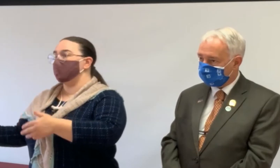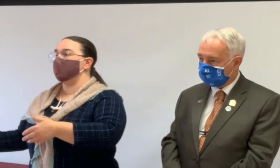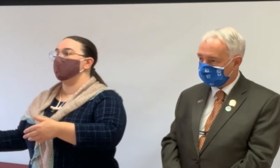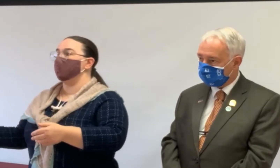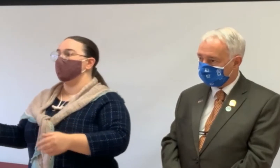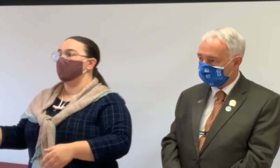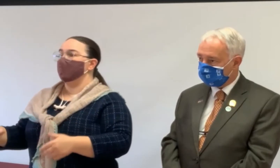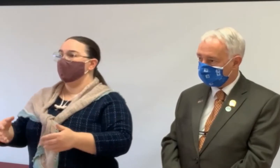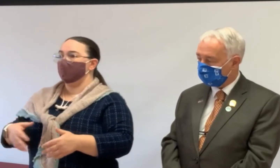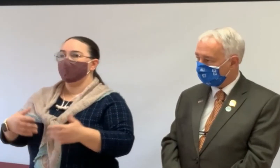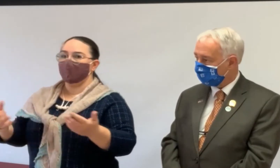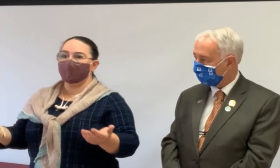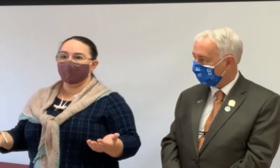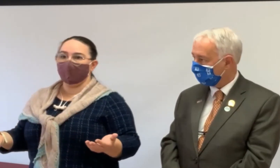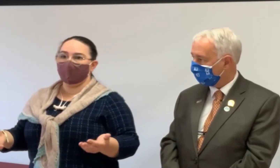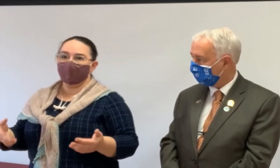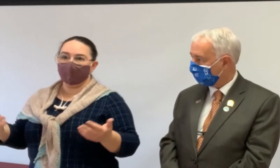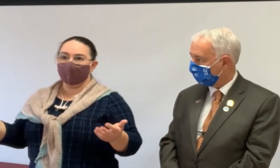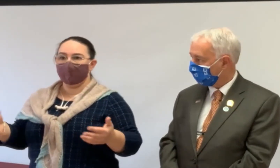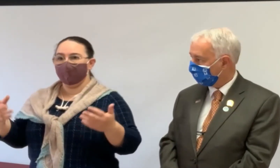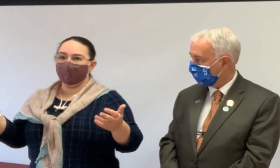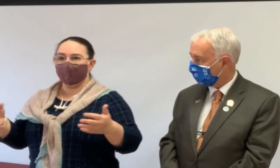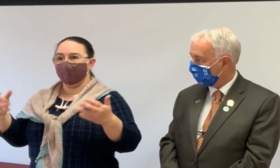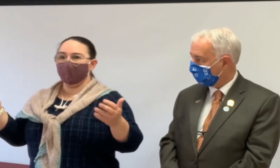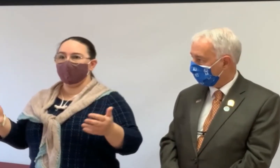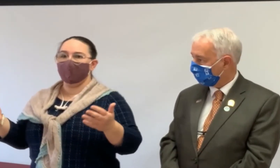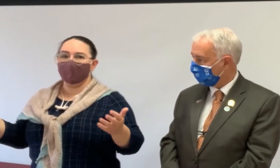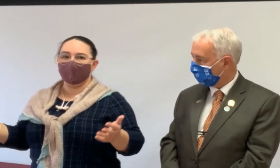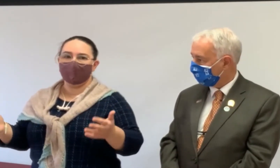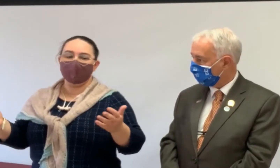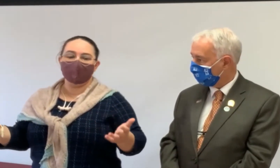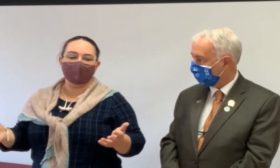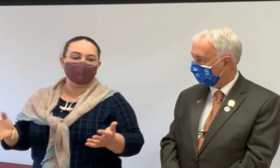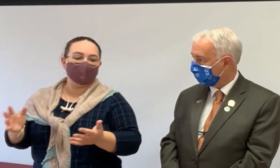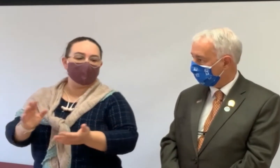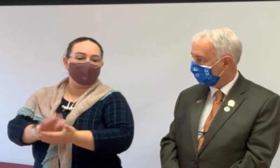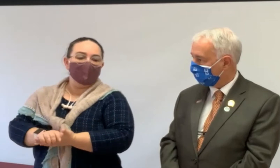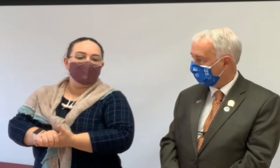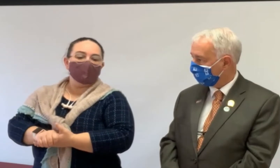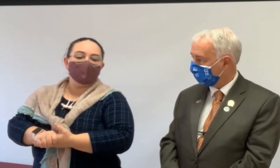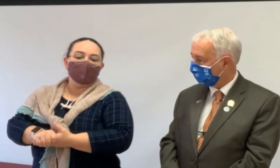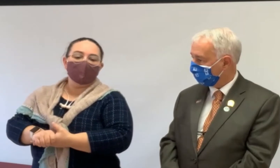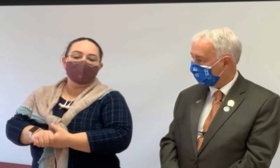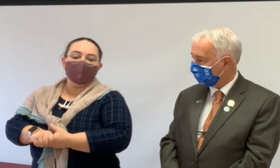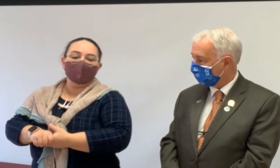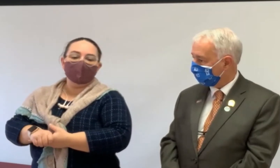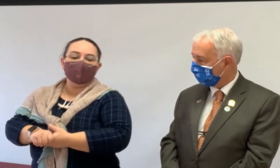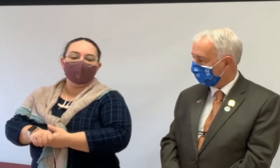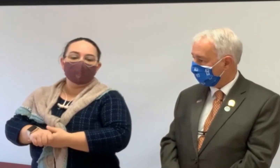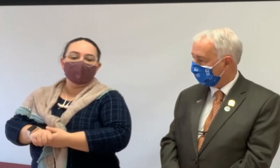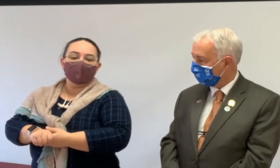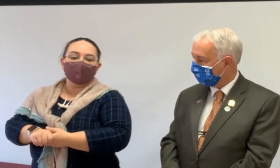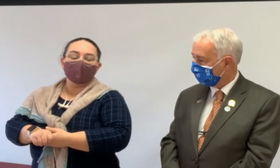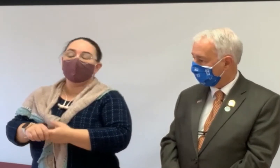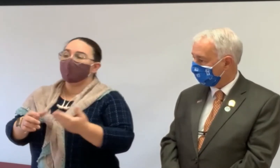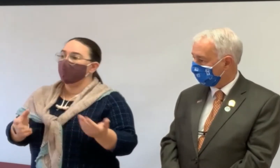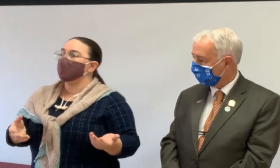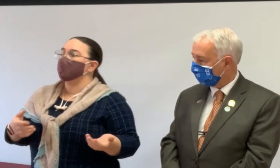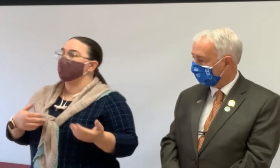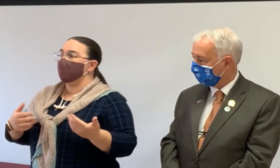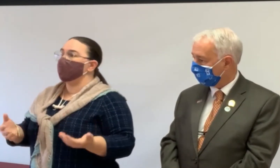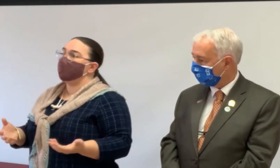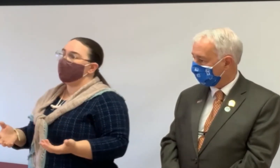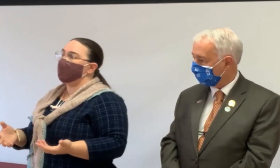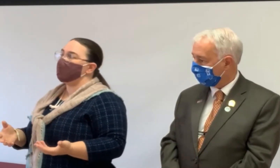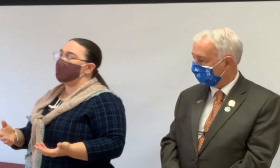safety and security, not just for, you know, fun techie convenience. So, um, reverse